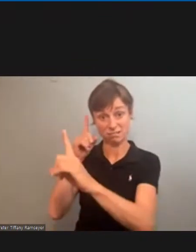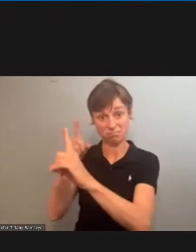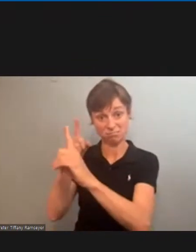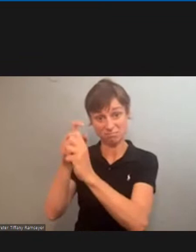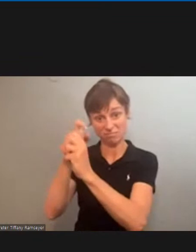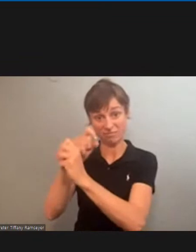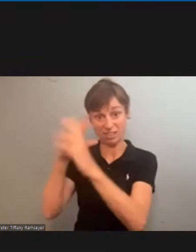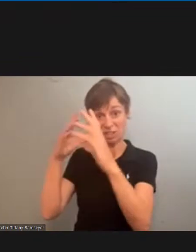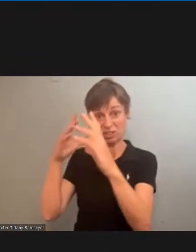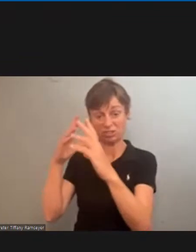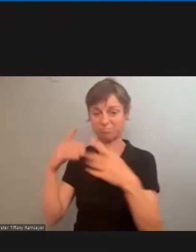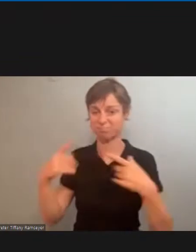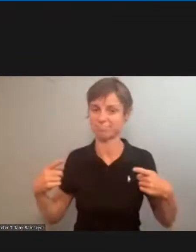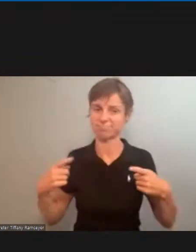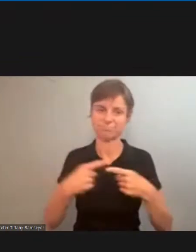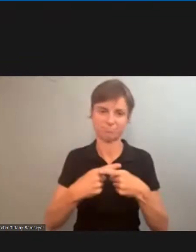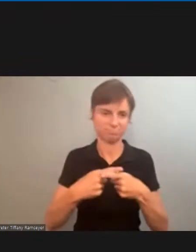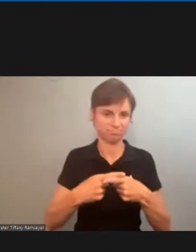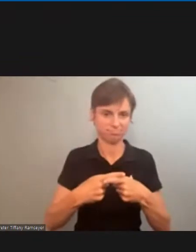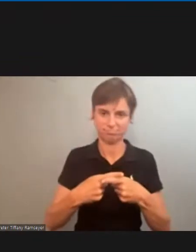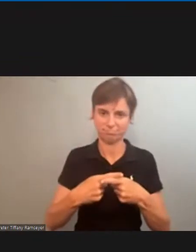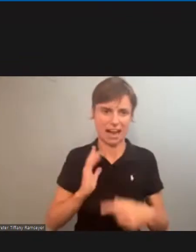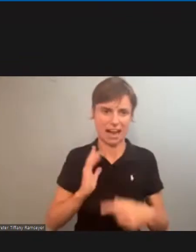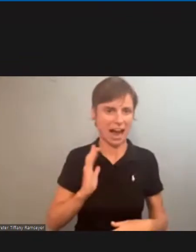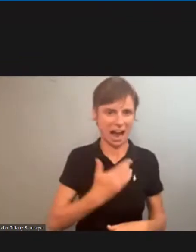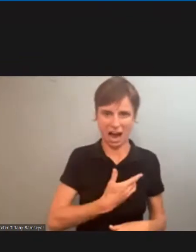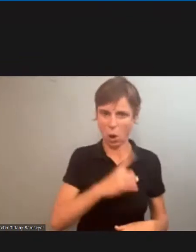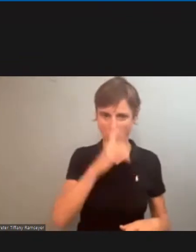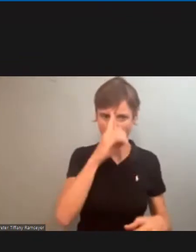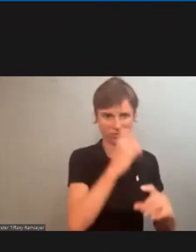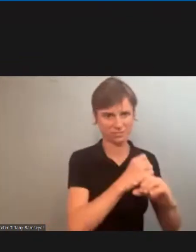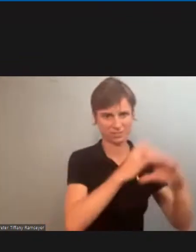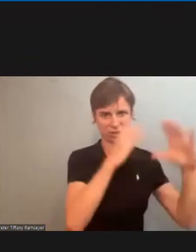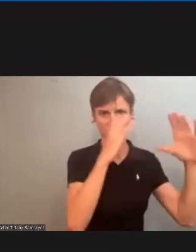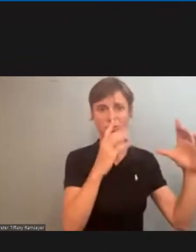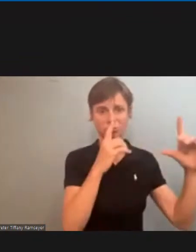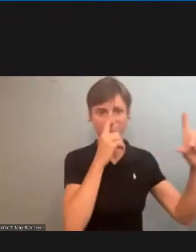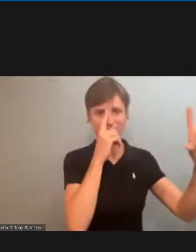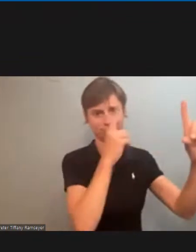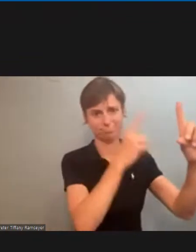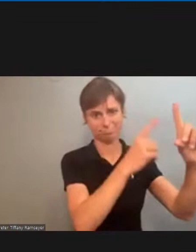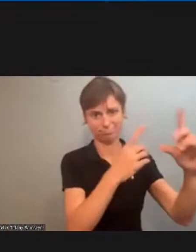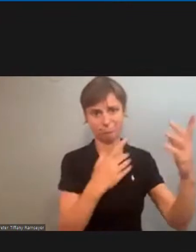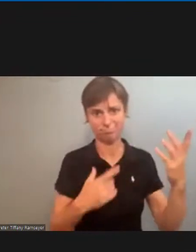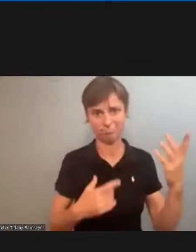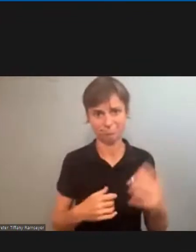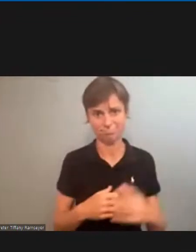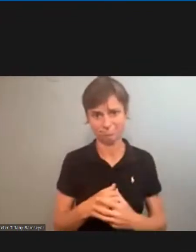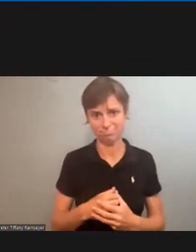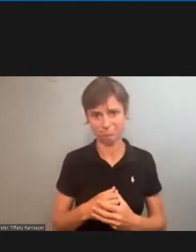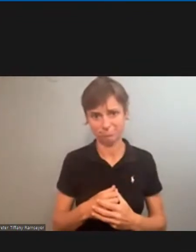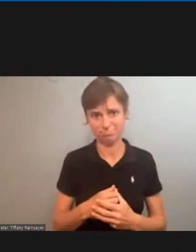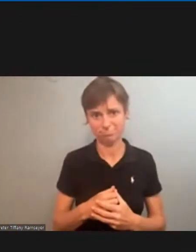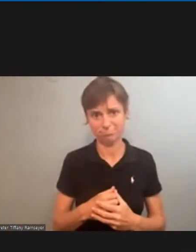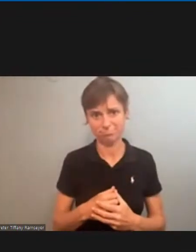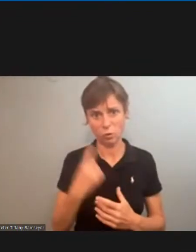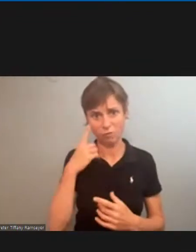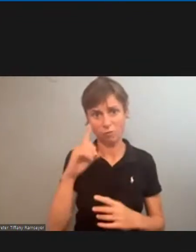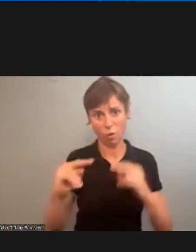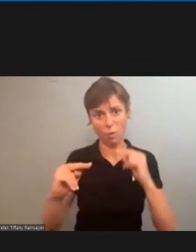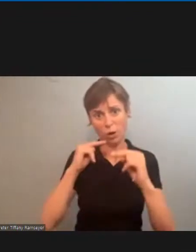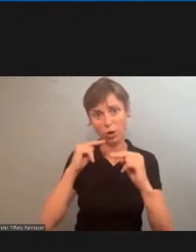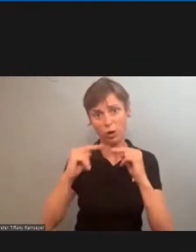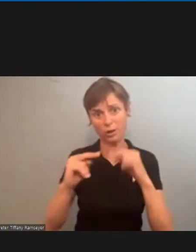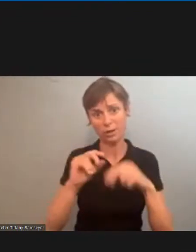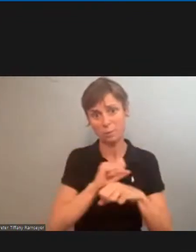to be counter to what our direction is going to be for the bargaining unit